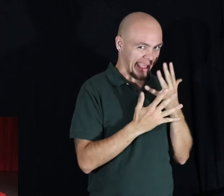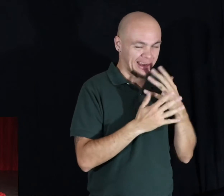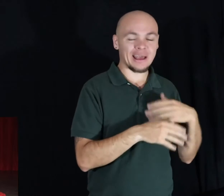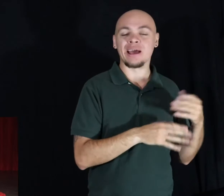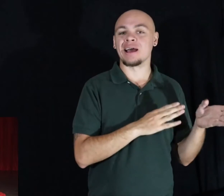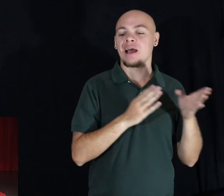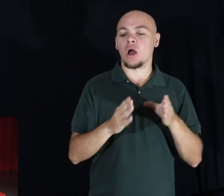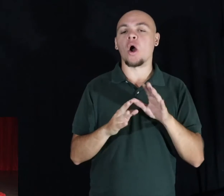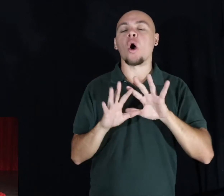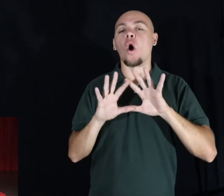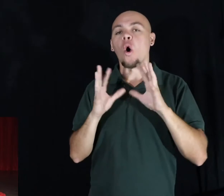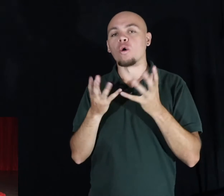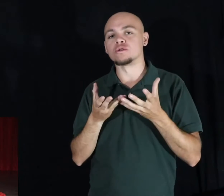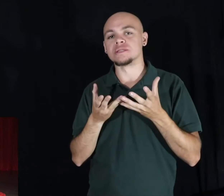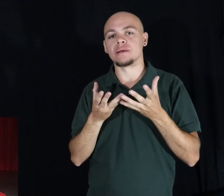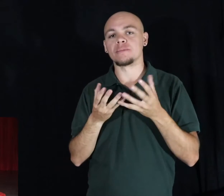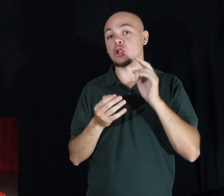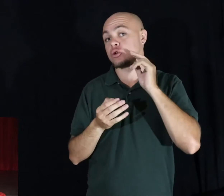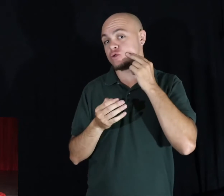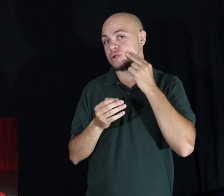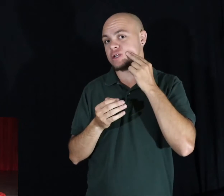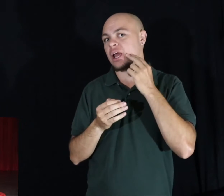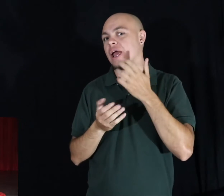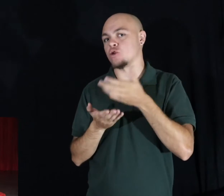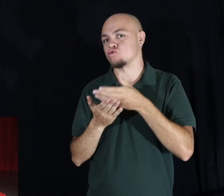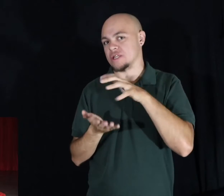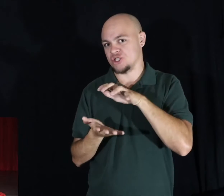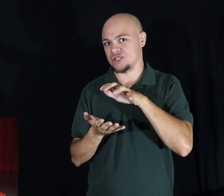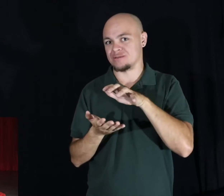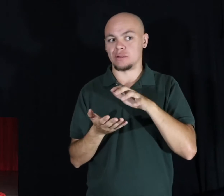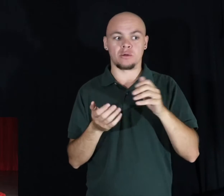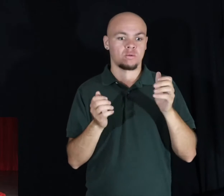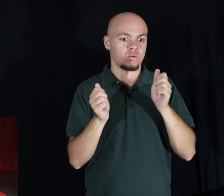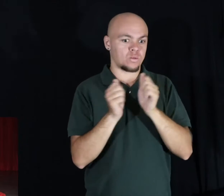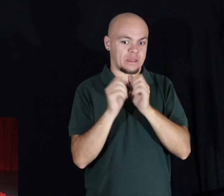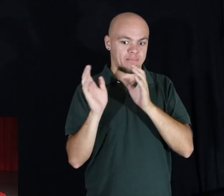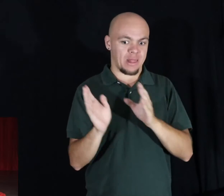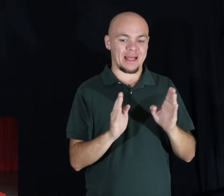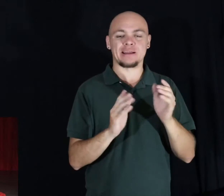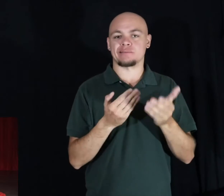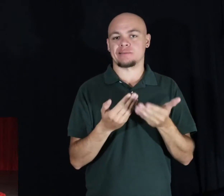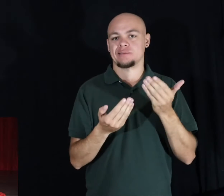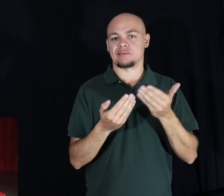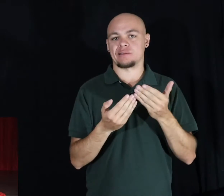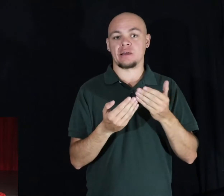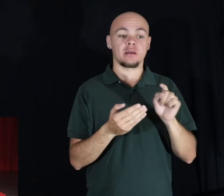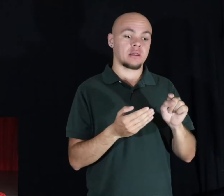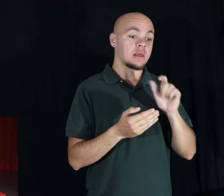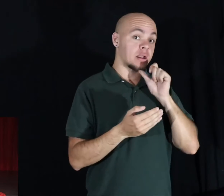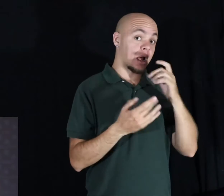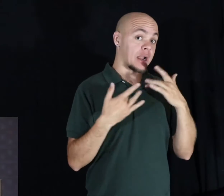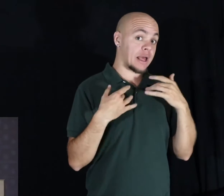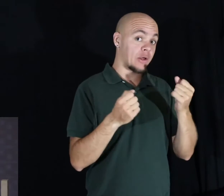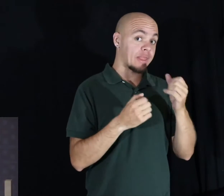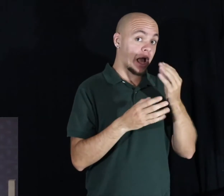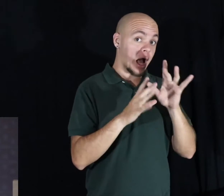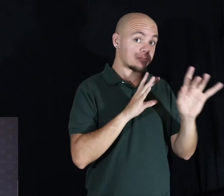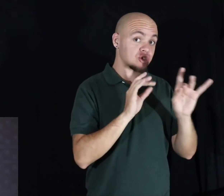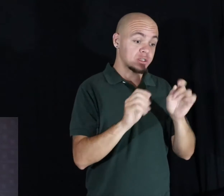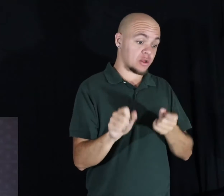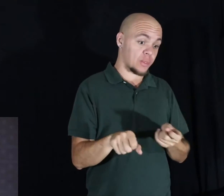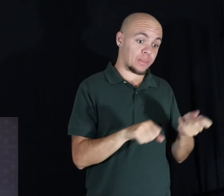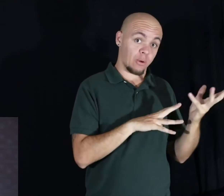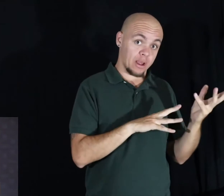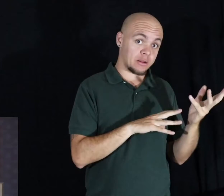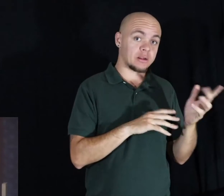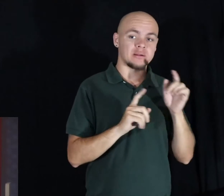hitch. Because of the planning, this wasn't the least bit difficult to do. When you remove the unhealthy options, wholesome and nutritious